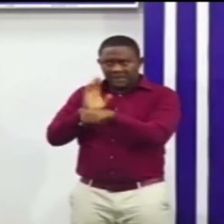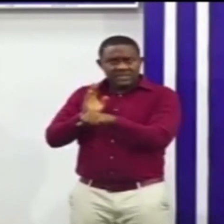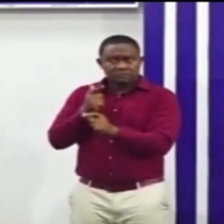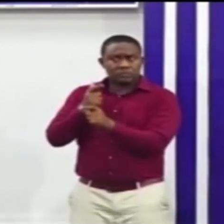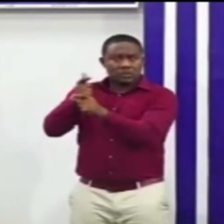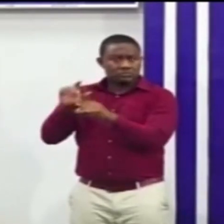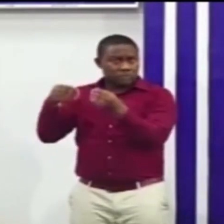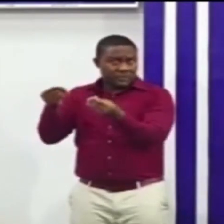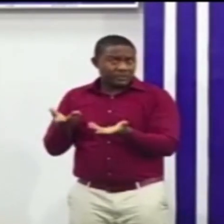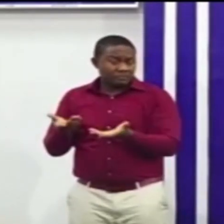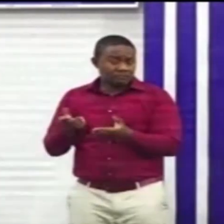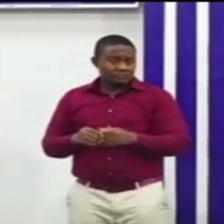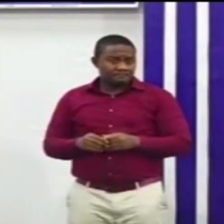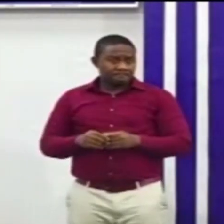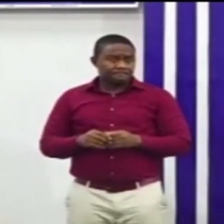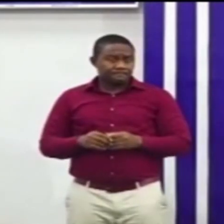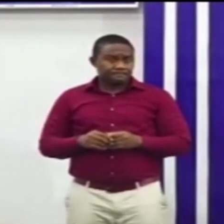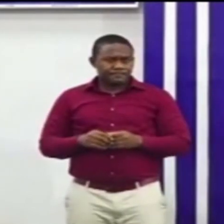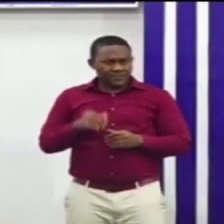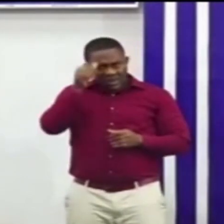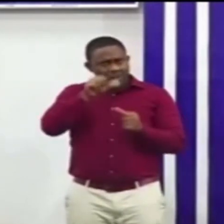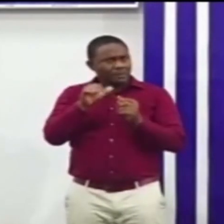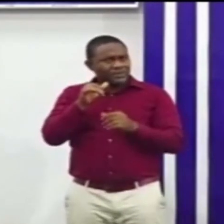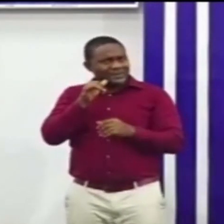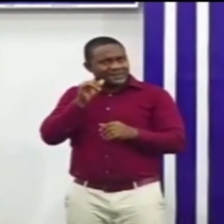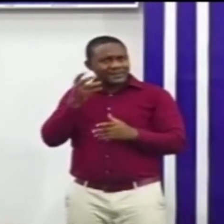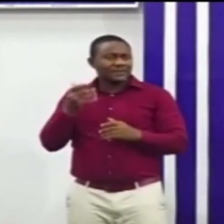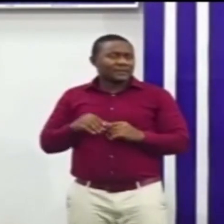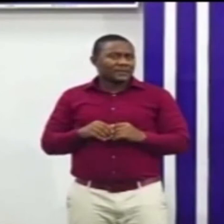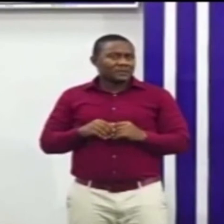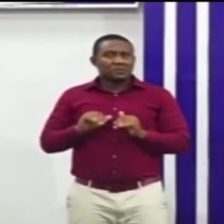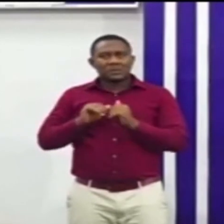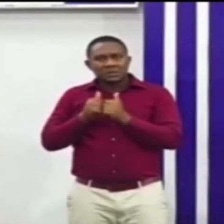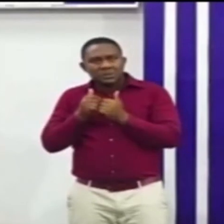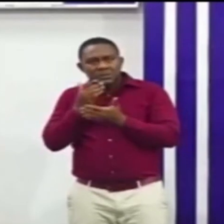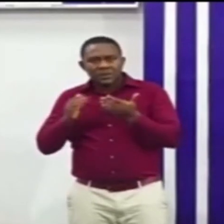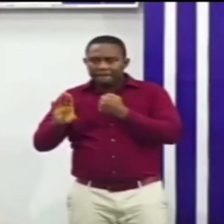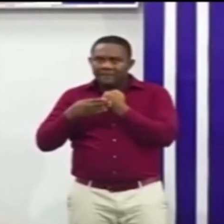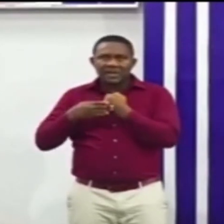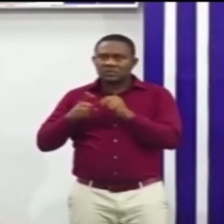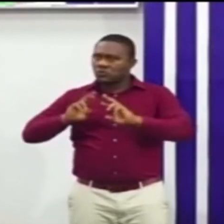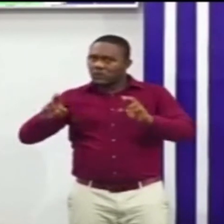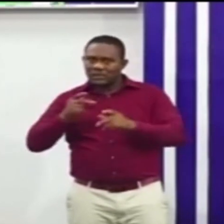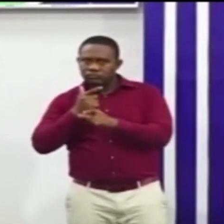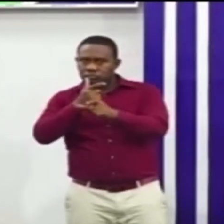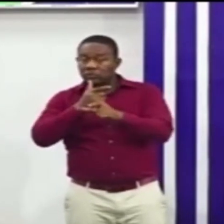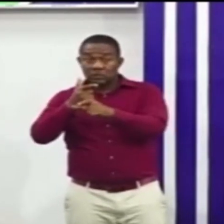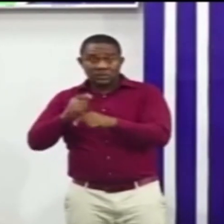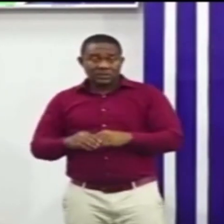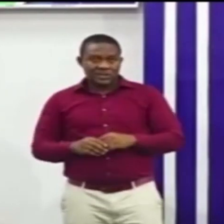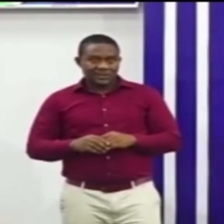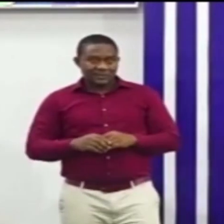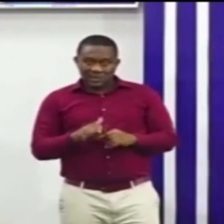loan facilities, I think as was mentioned yesterday by the President, through some of the commercial banks. Now, about eight weeks into the